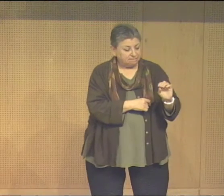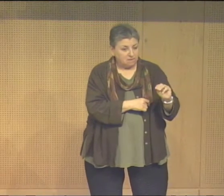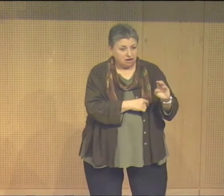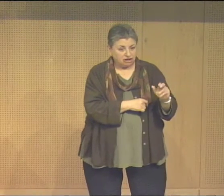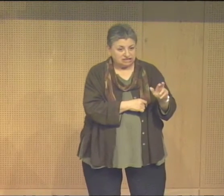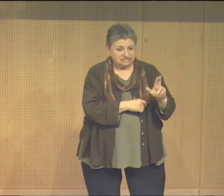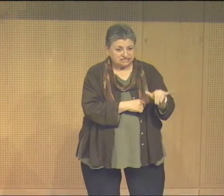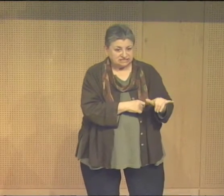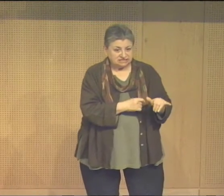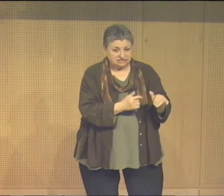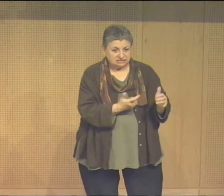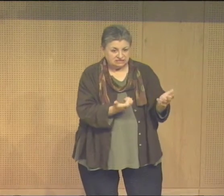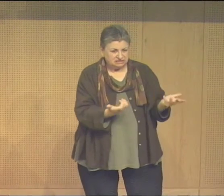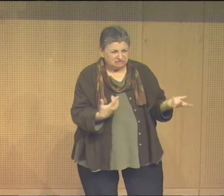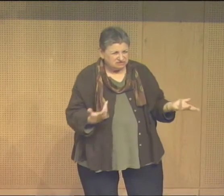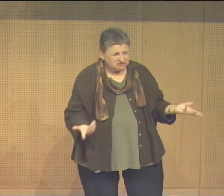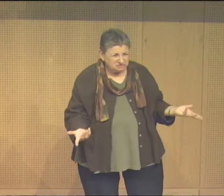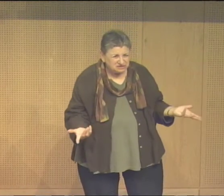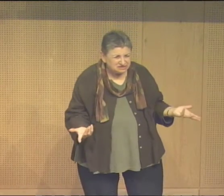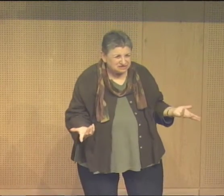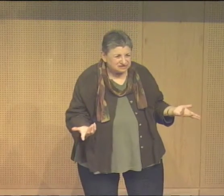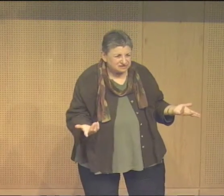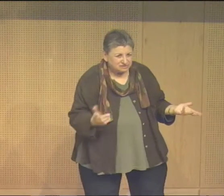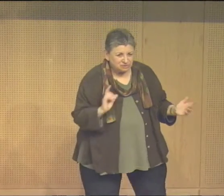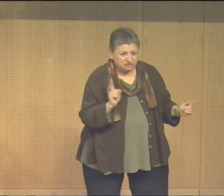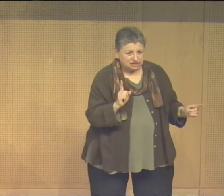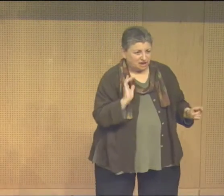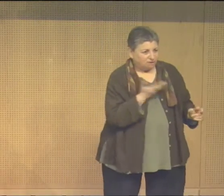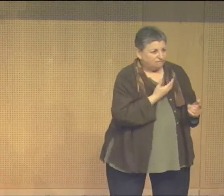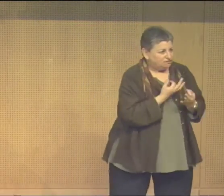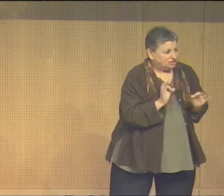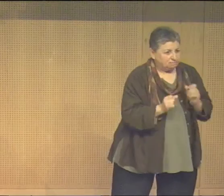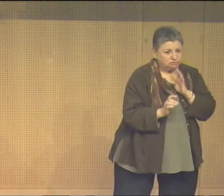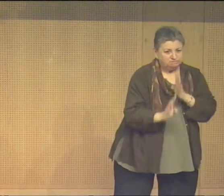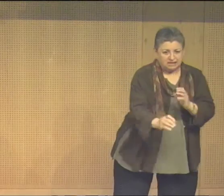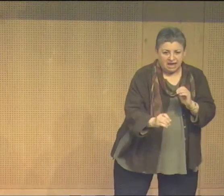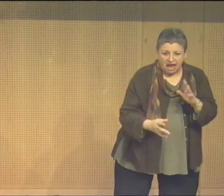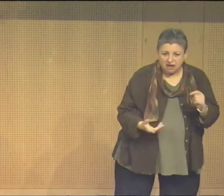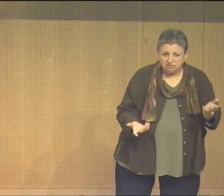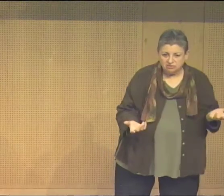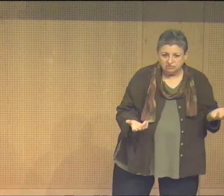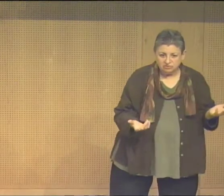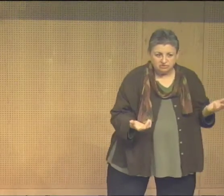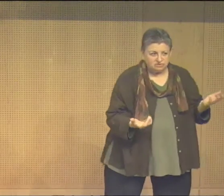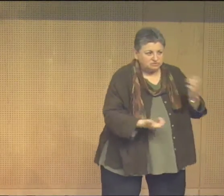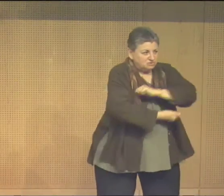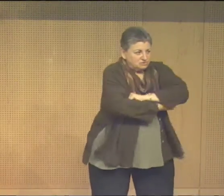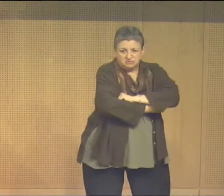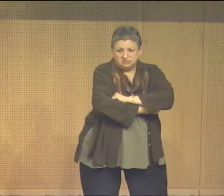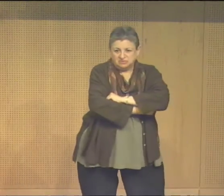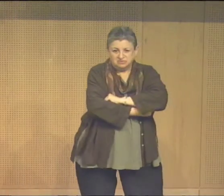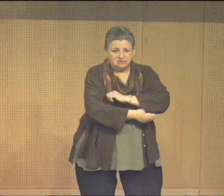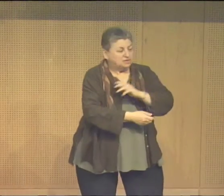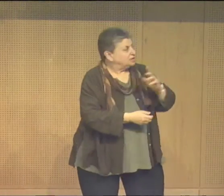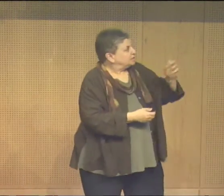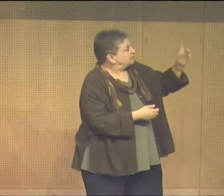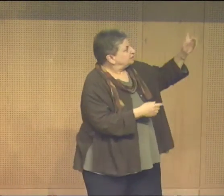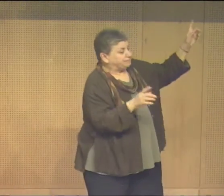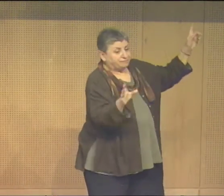a way to show freedom in a democratic government but so what I'm saying is where's our freedom where is